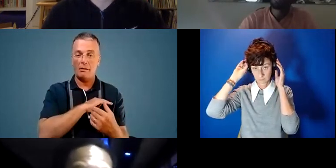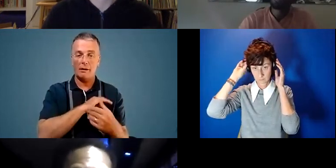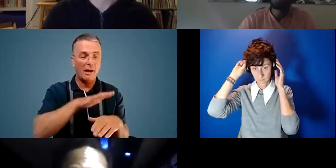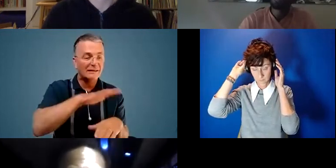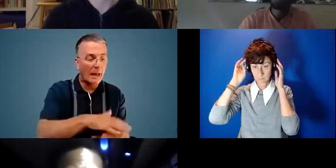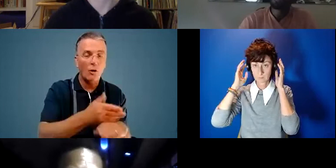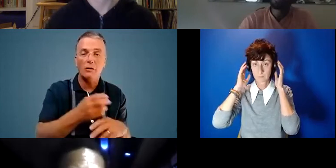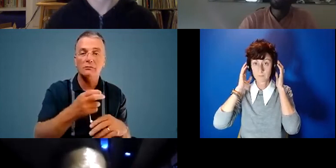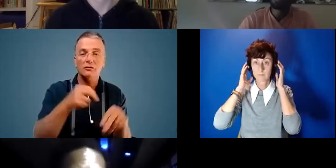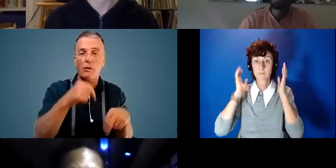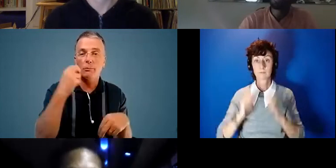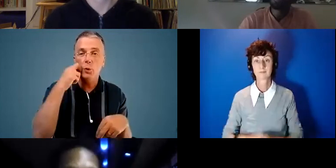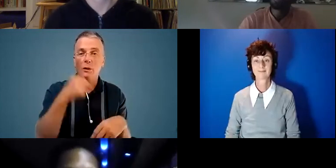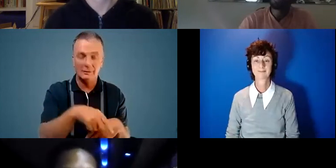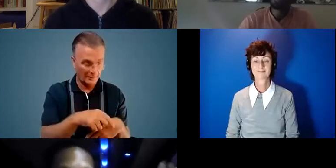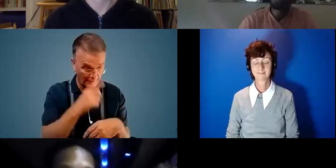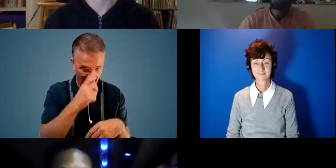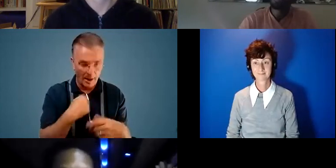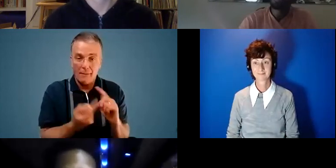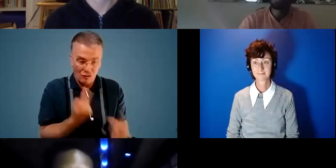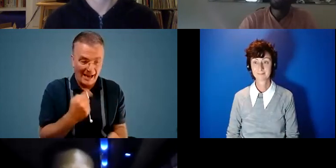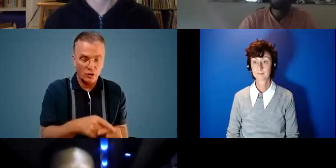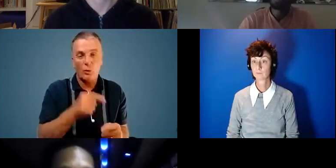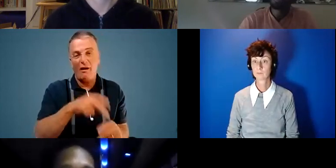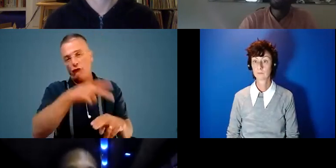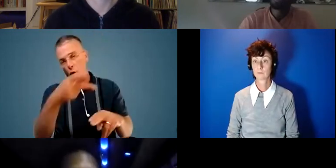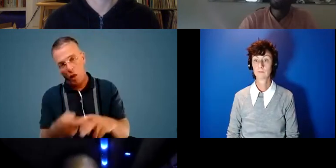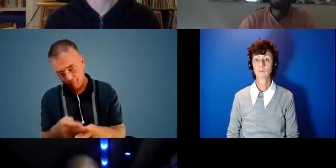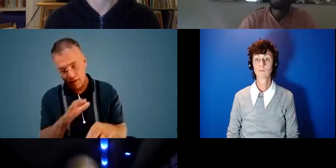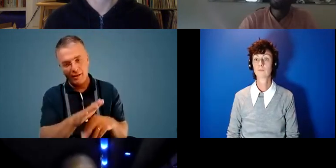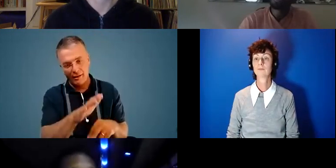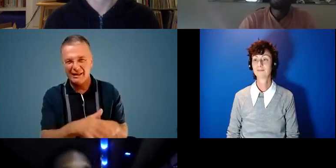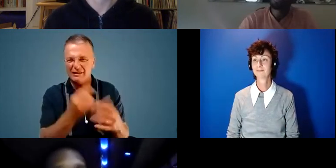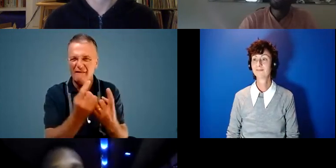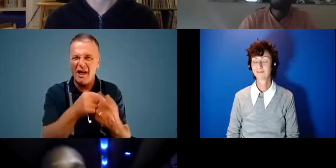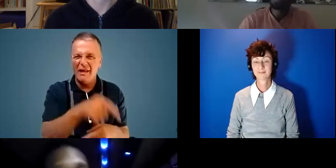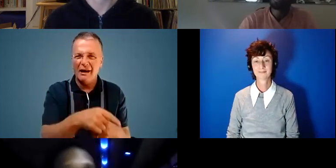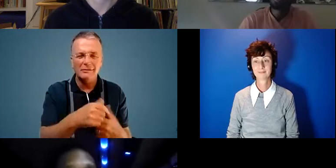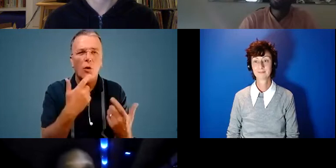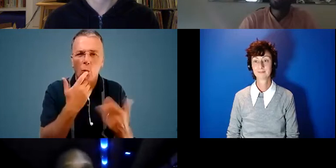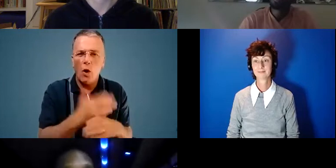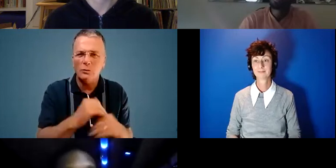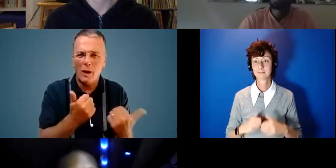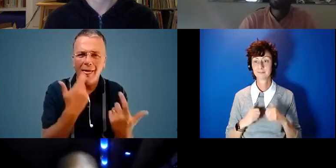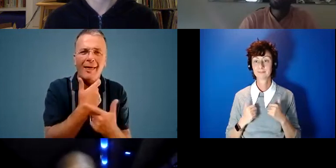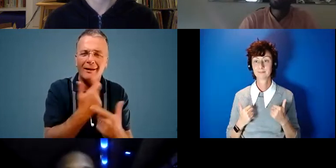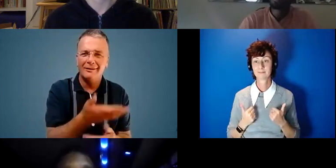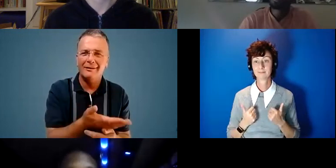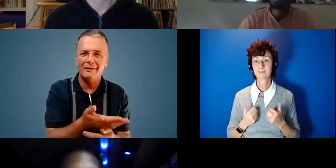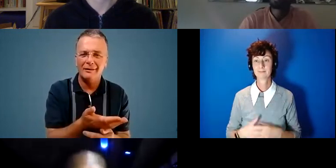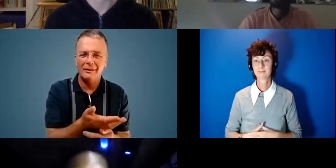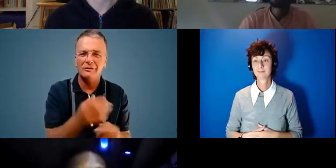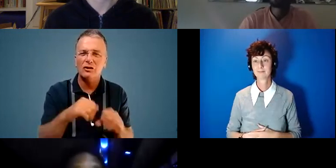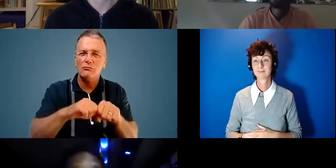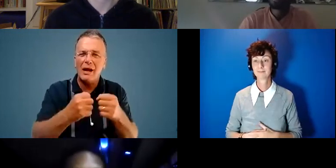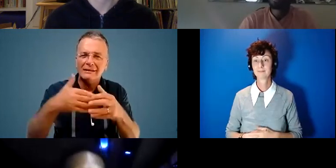dog poop do you know i mean and i'm like reacting to it i fall over and i'd like you know it's stuff like that for me that works really well in terms of just breaking